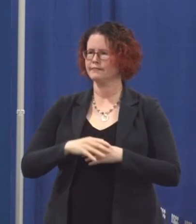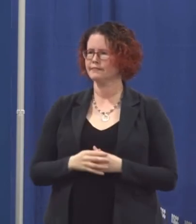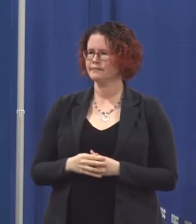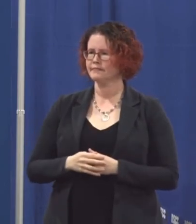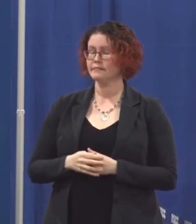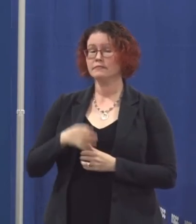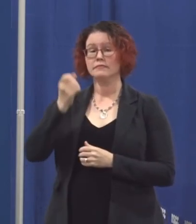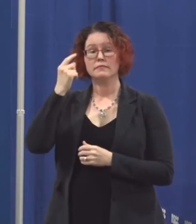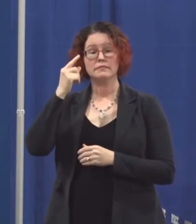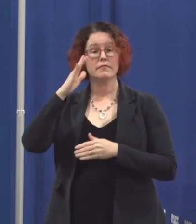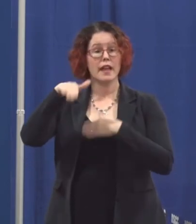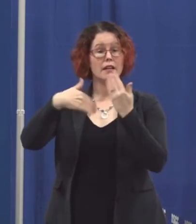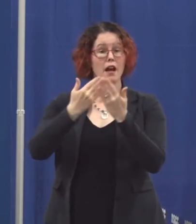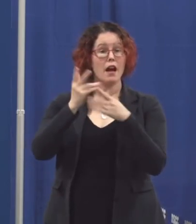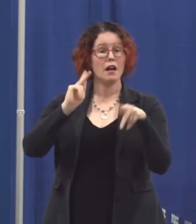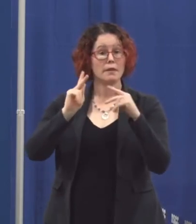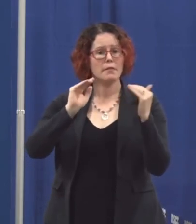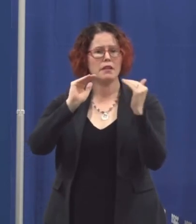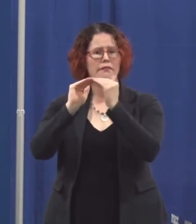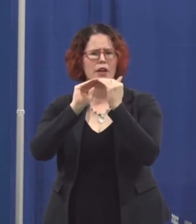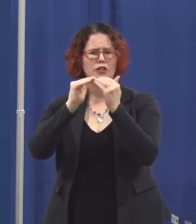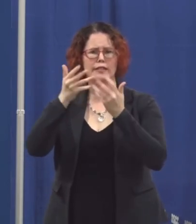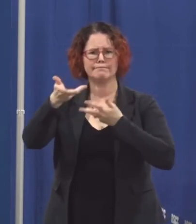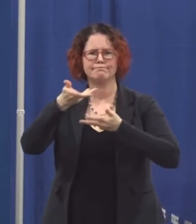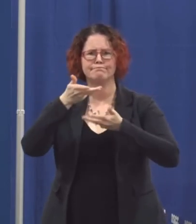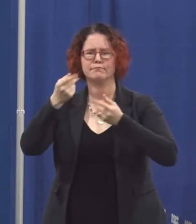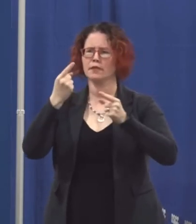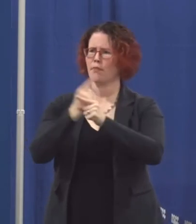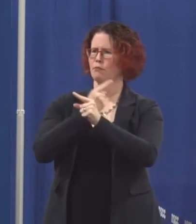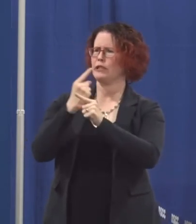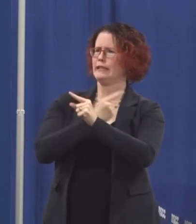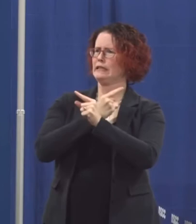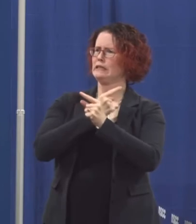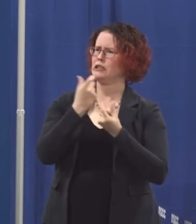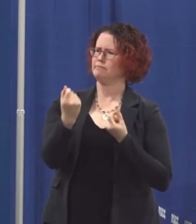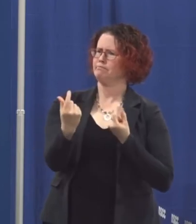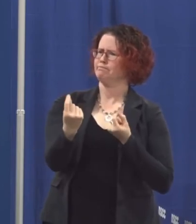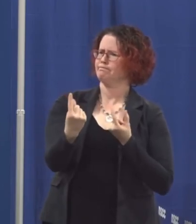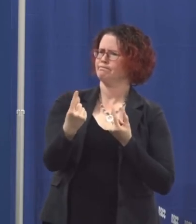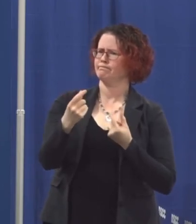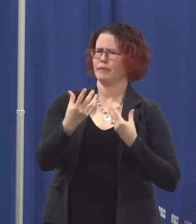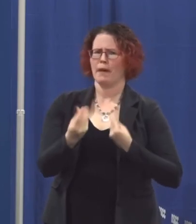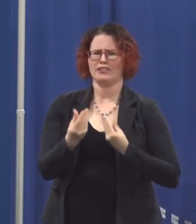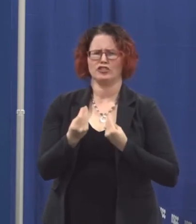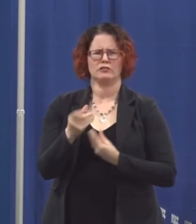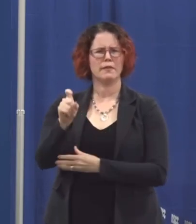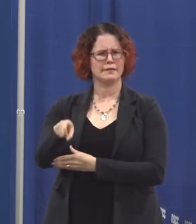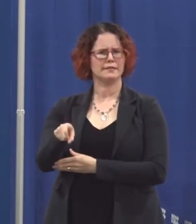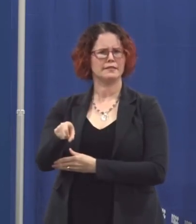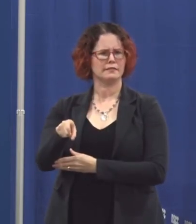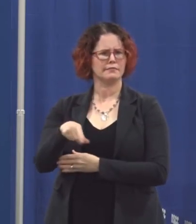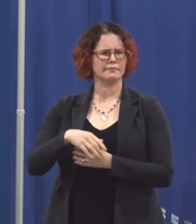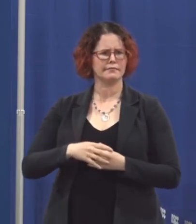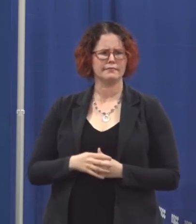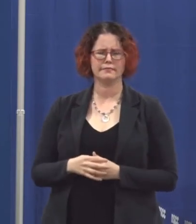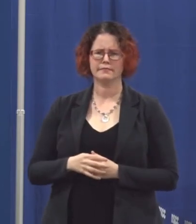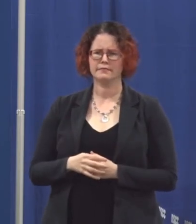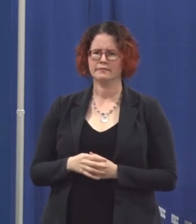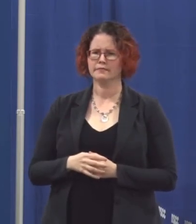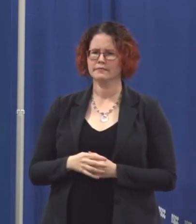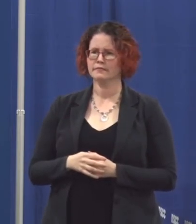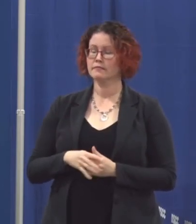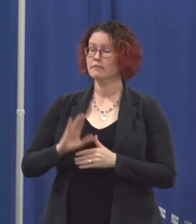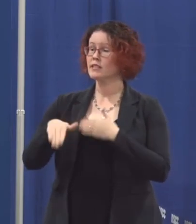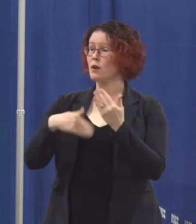everyone deserves to be treated fairly equally and with compassion that everyone around us may